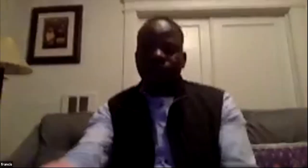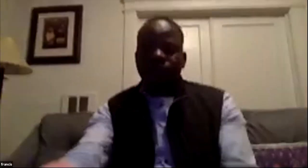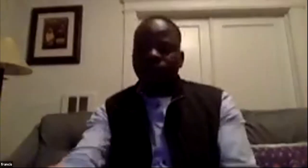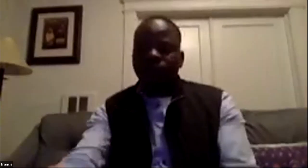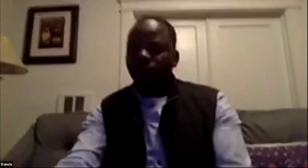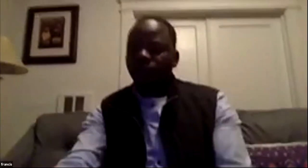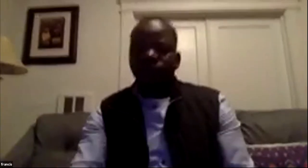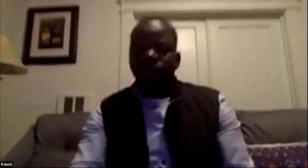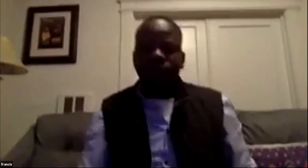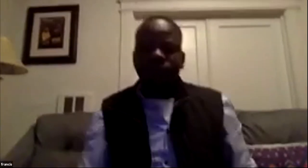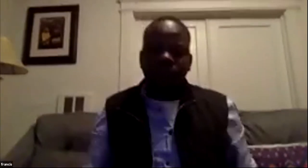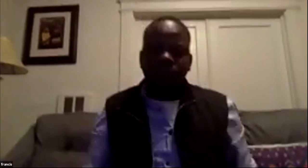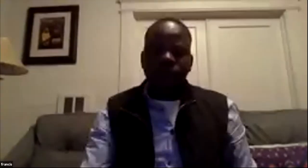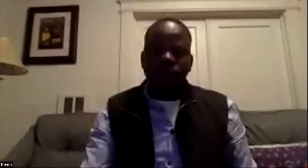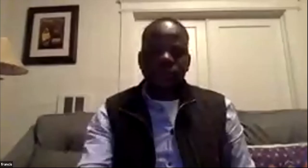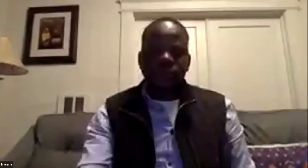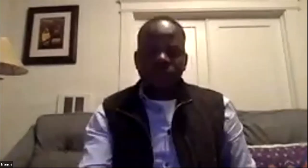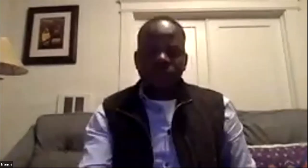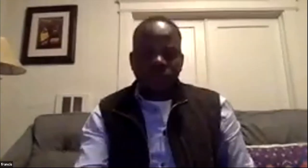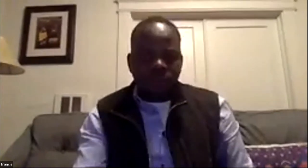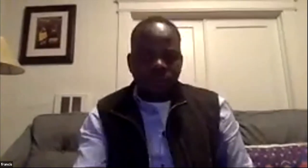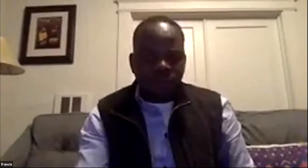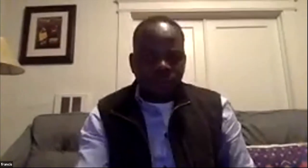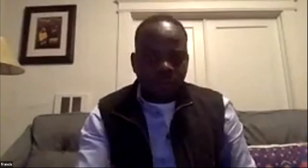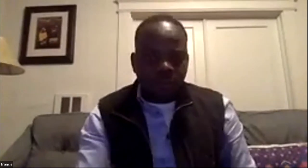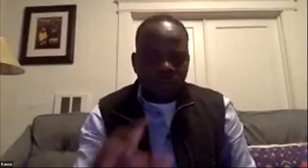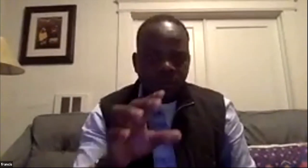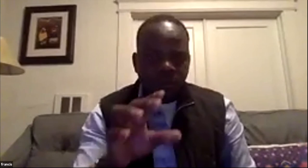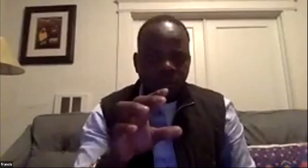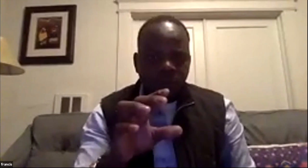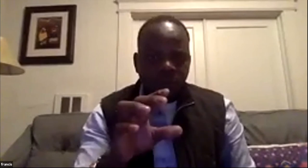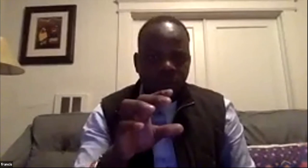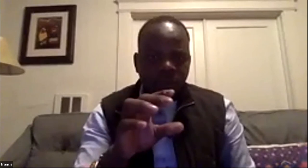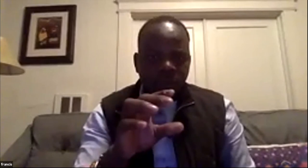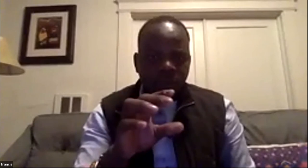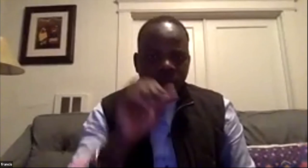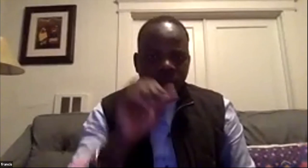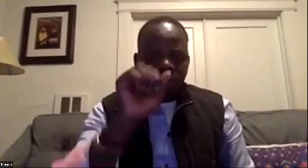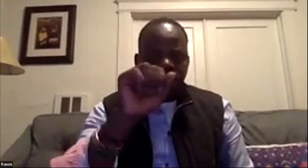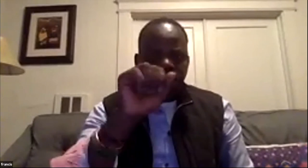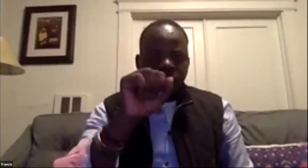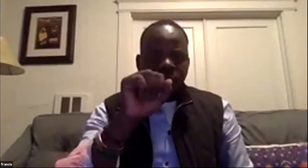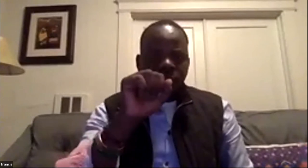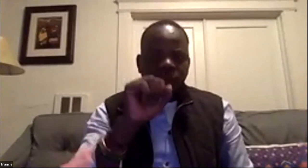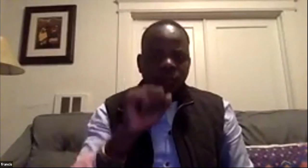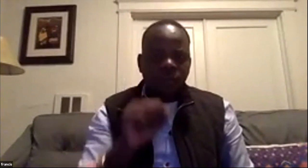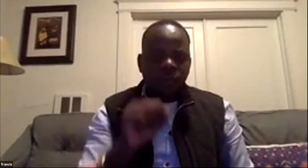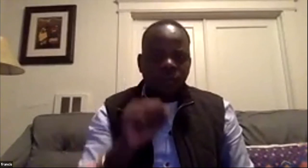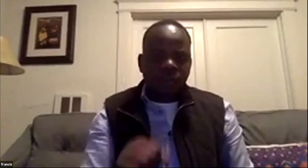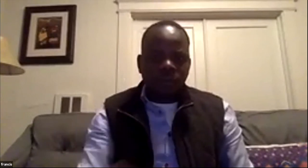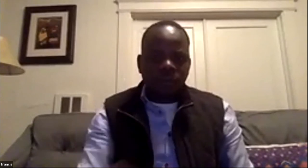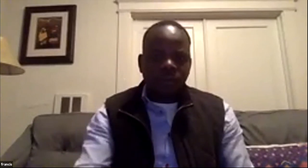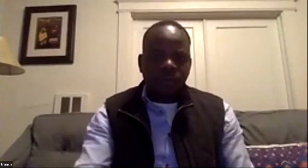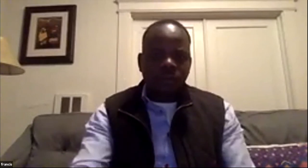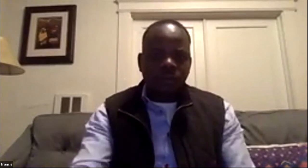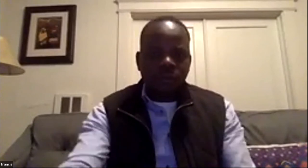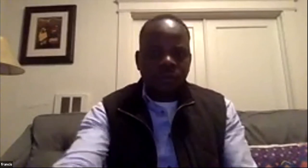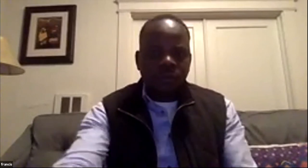so so sheila sheila needs to wrap up maybe in 10 minutes sheila needs to wrap up in about